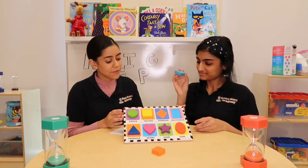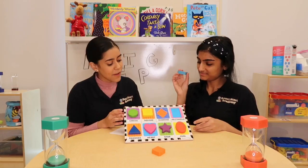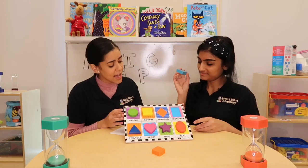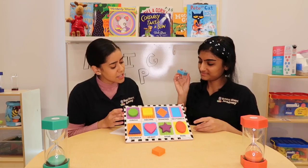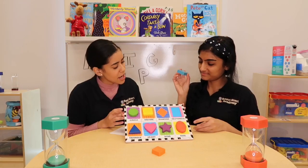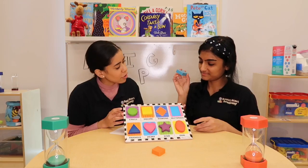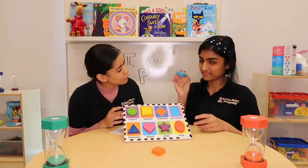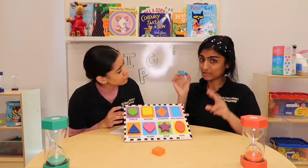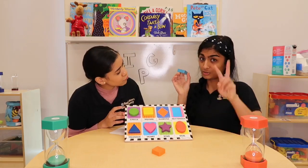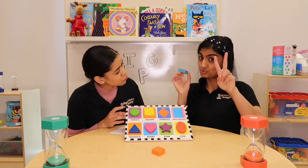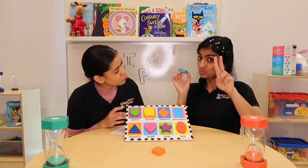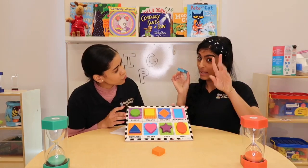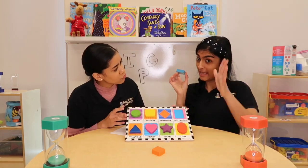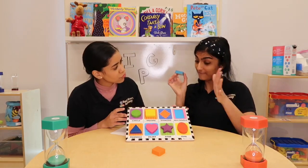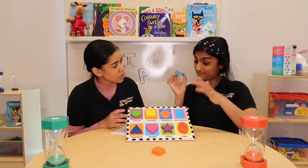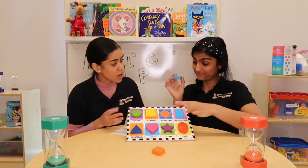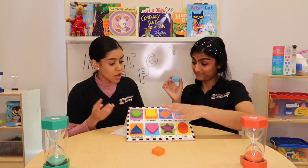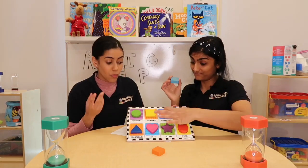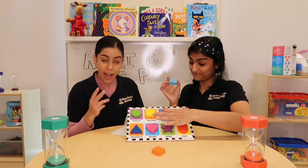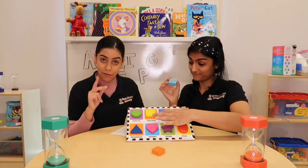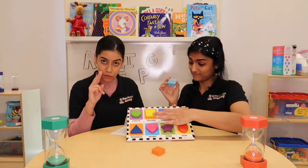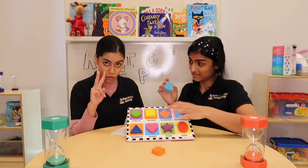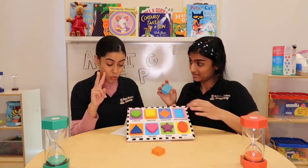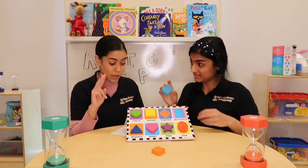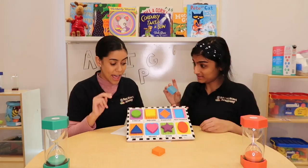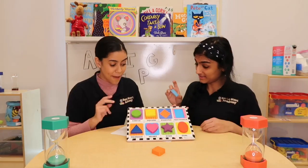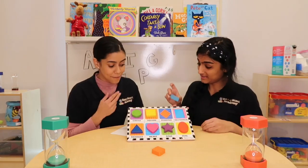find out. We have two left.